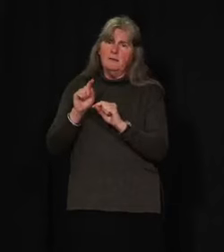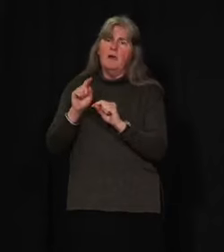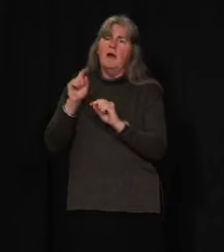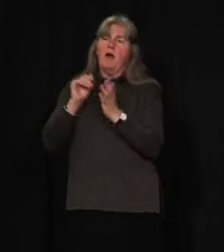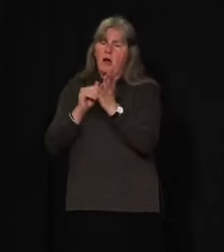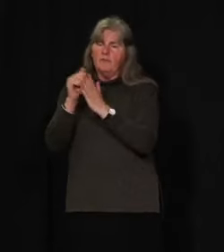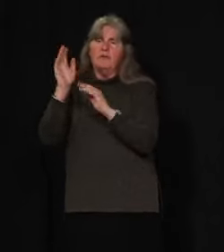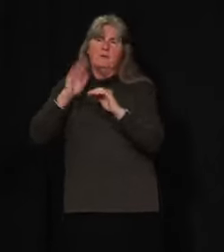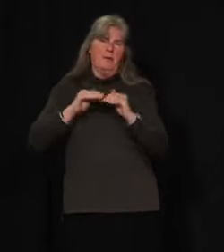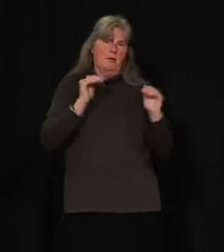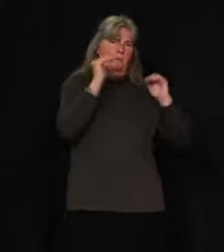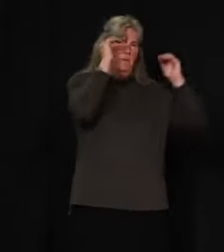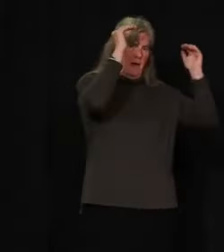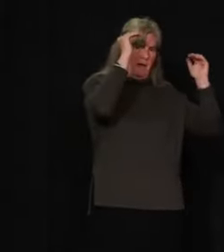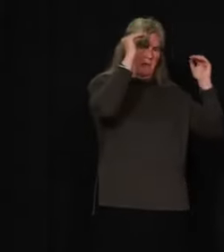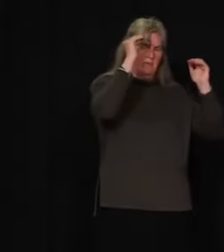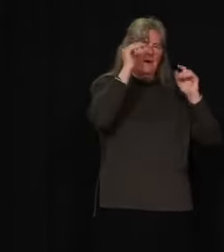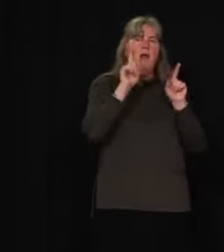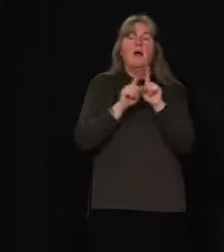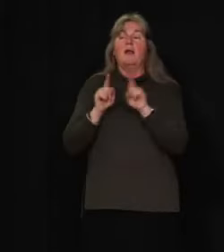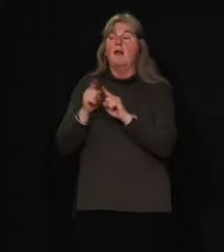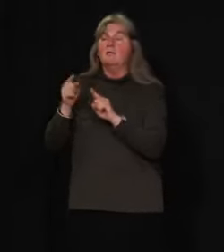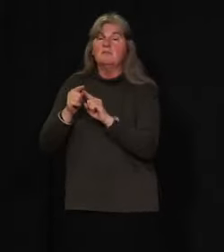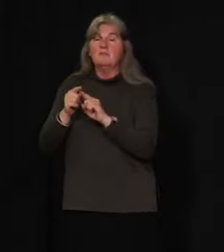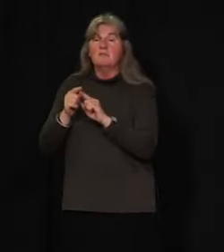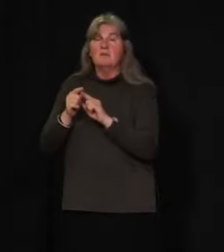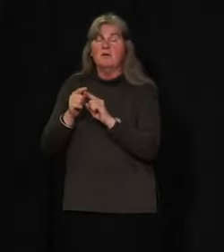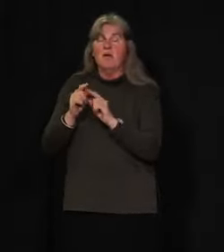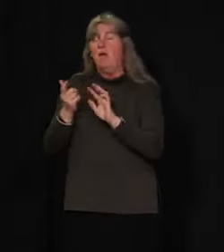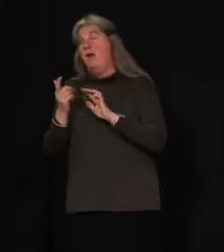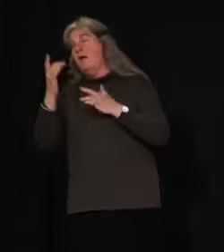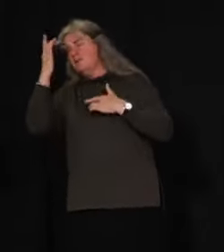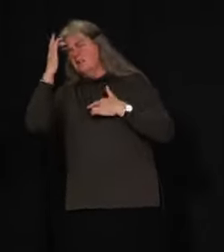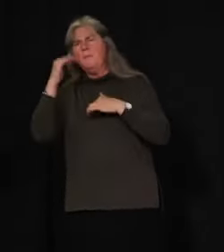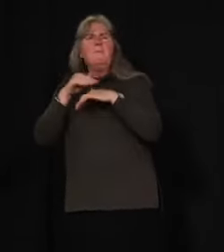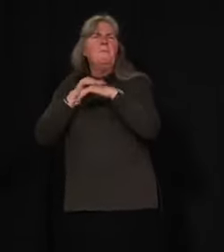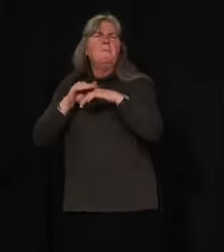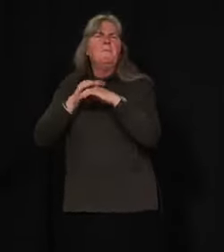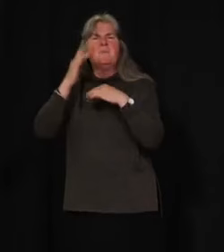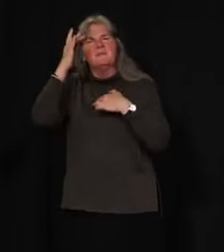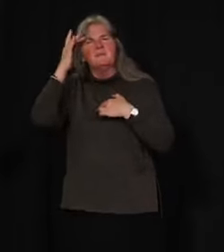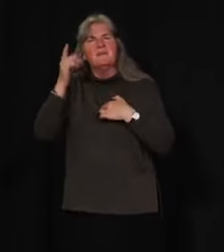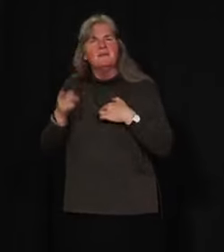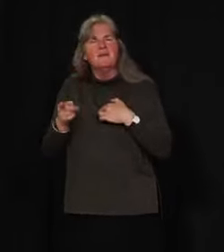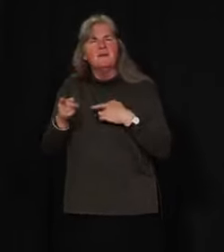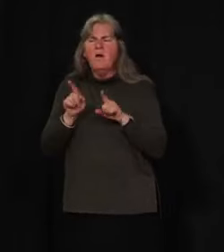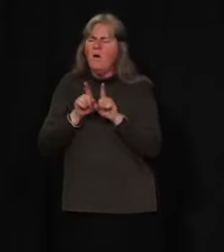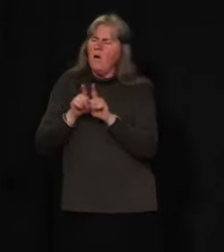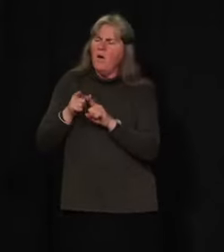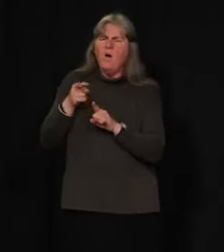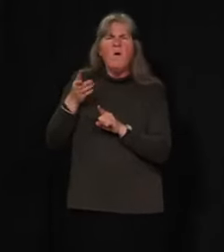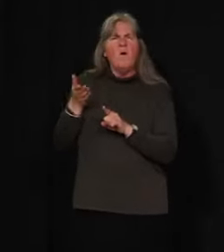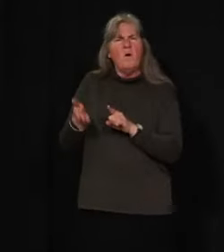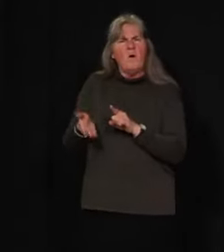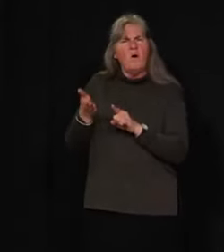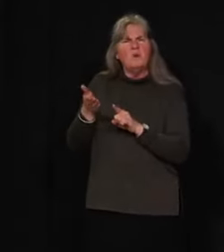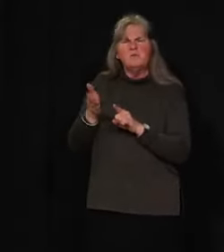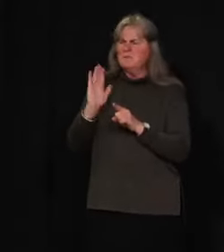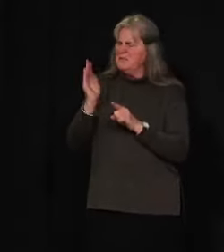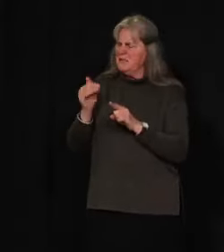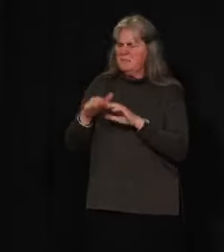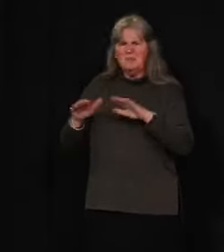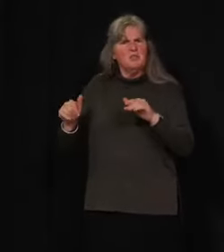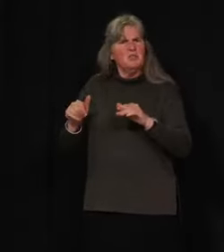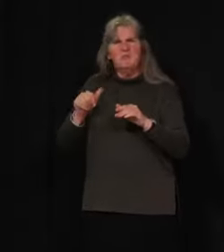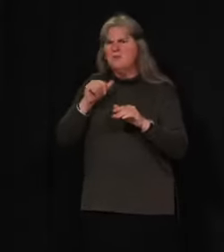and less severely than adults. And also, they don't appear to be as effective at transmitting